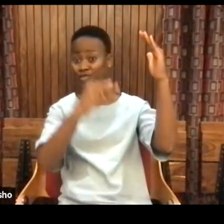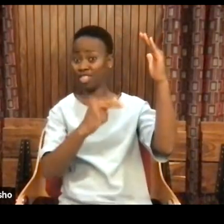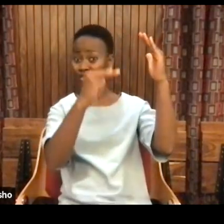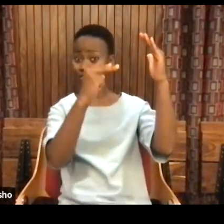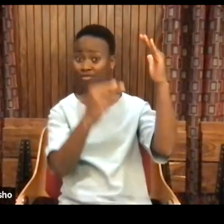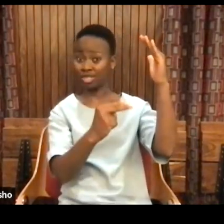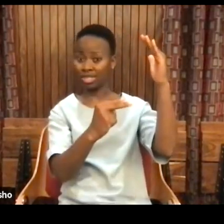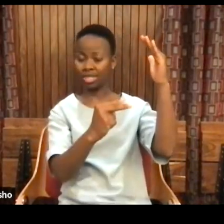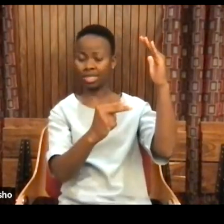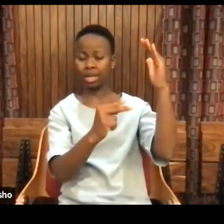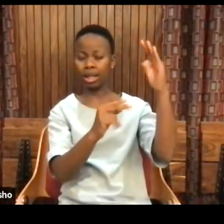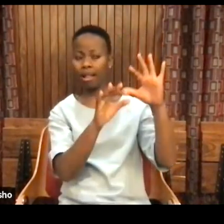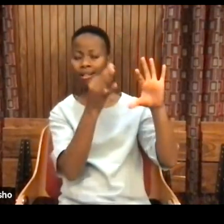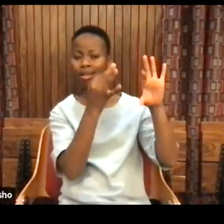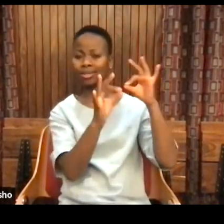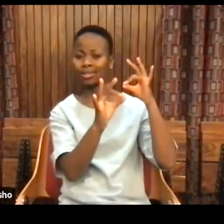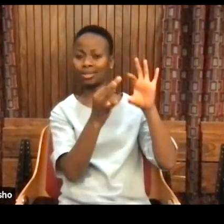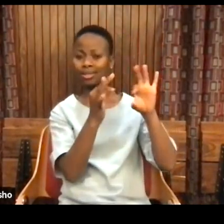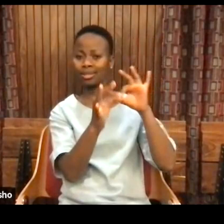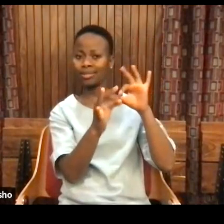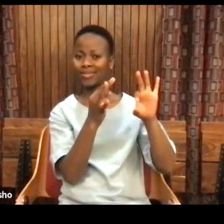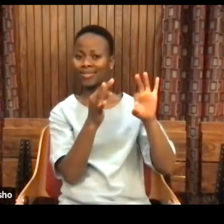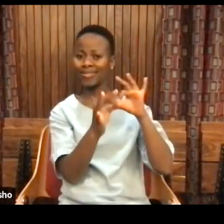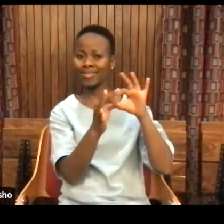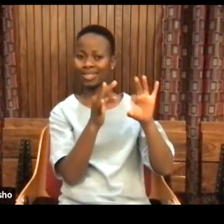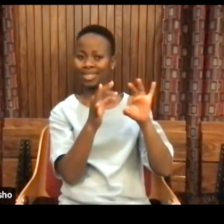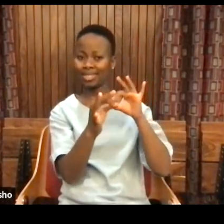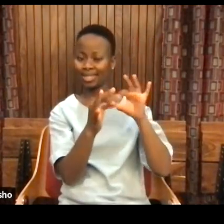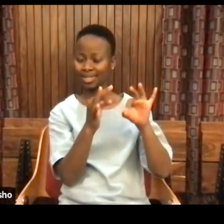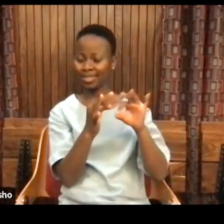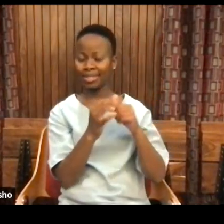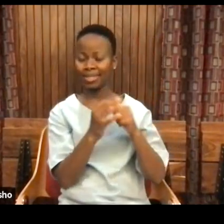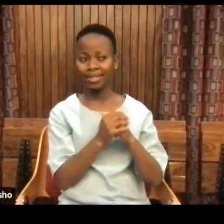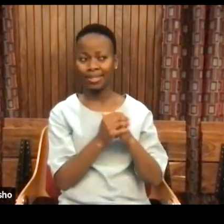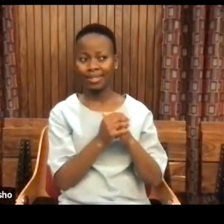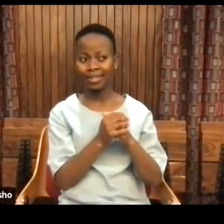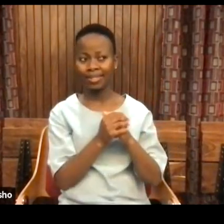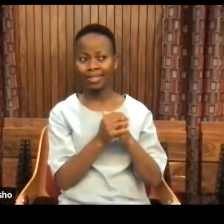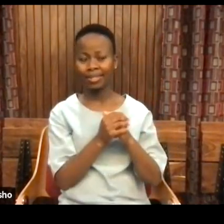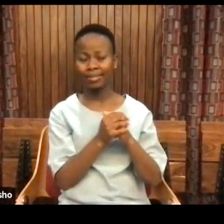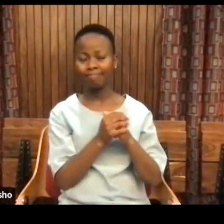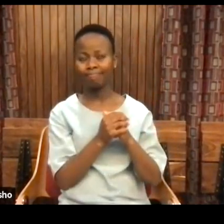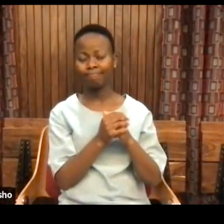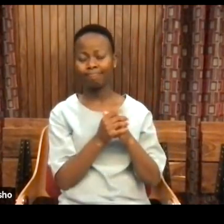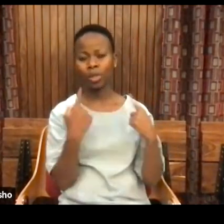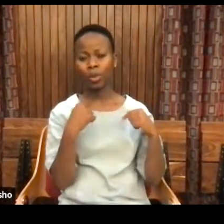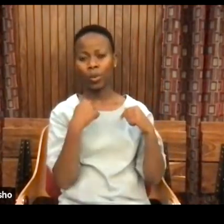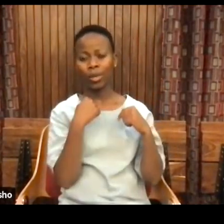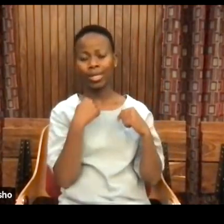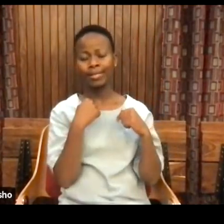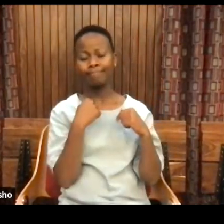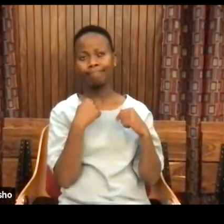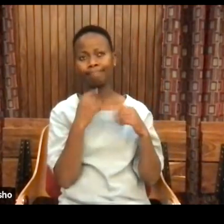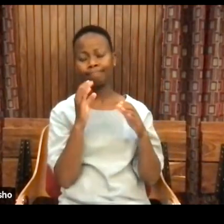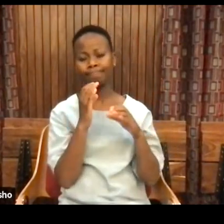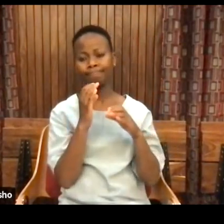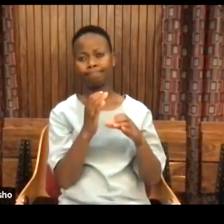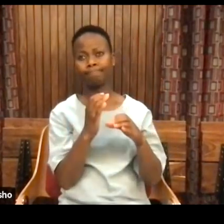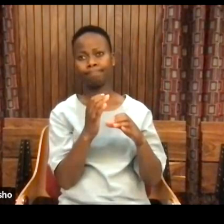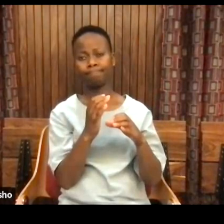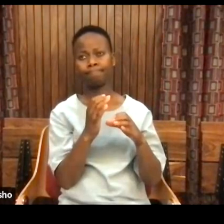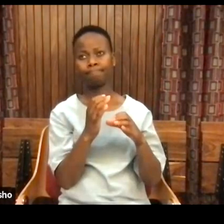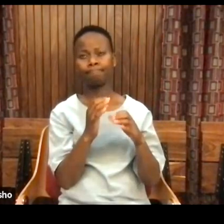the philosopher we read would talk about how